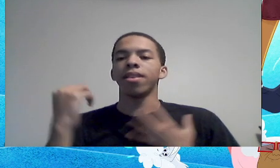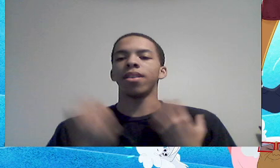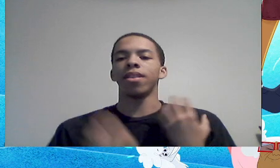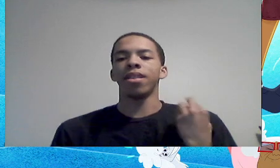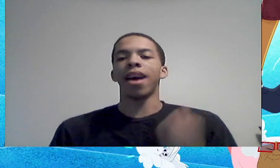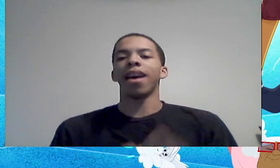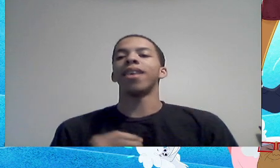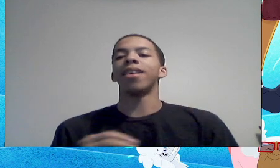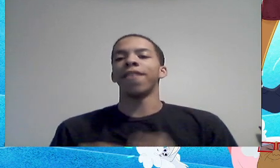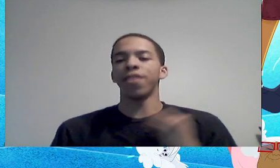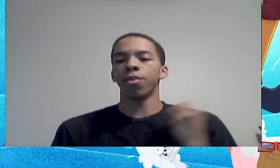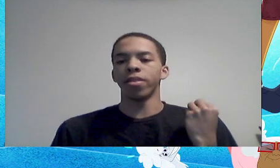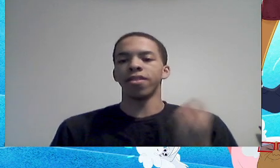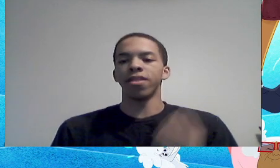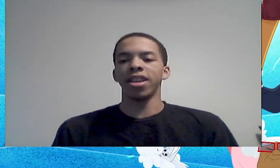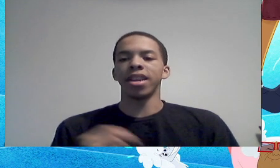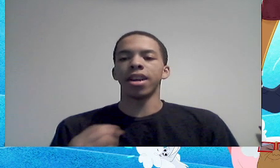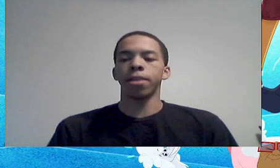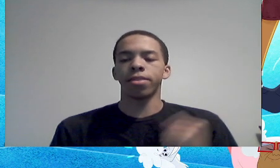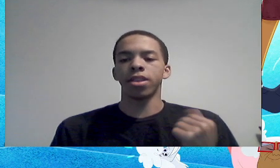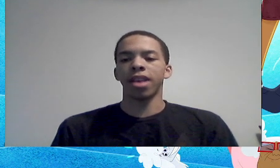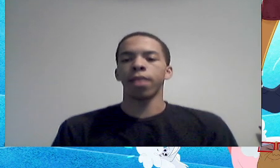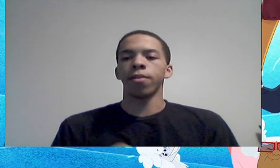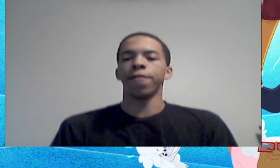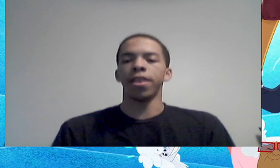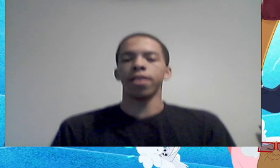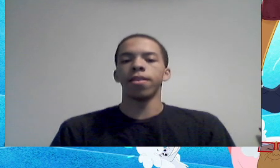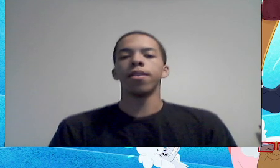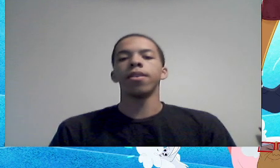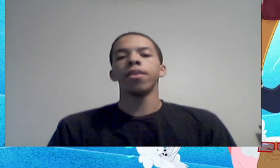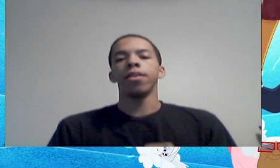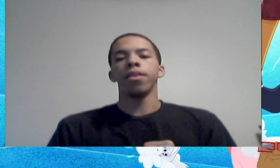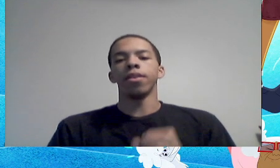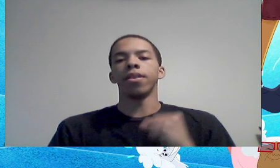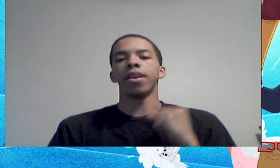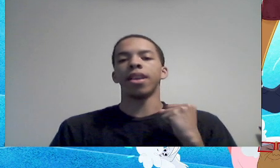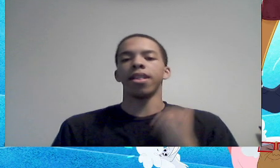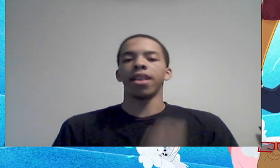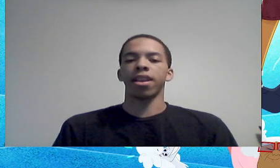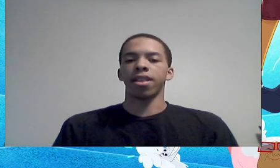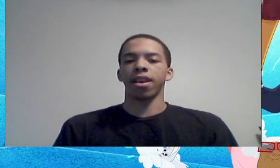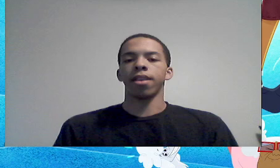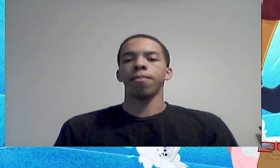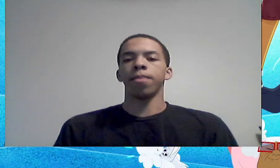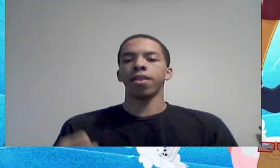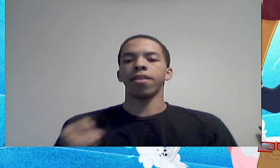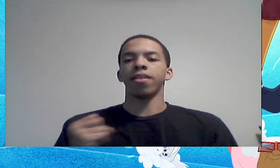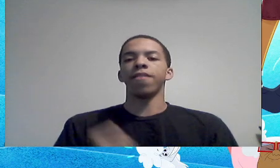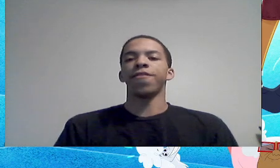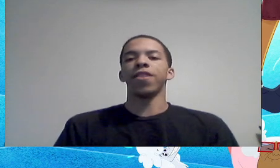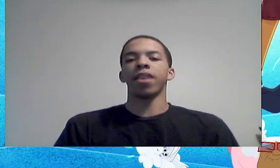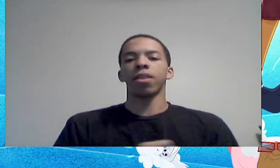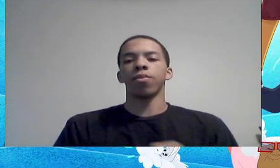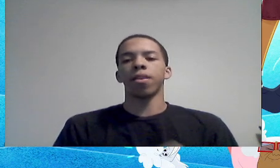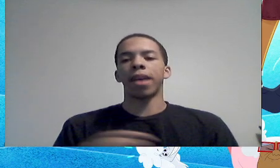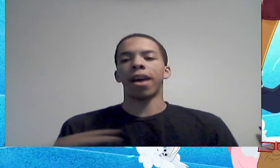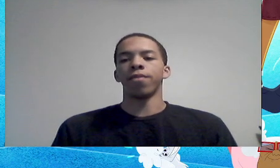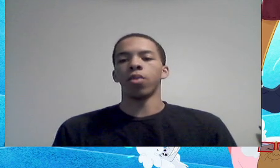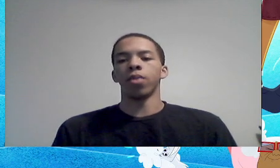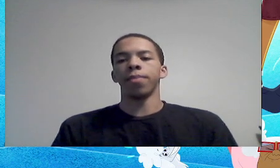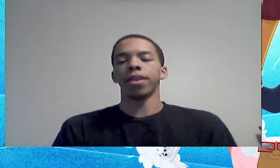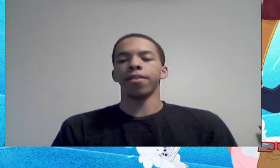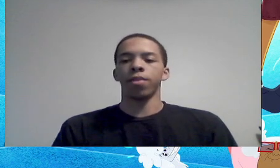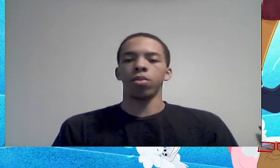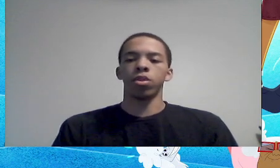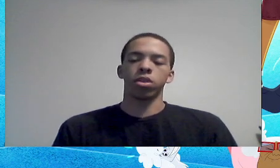in, that, I feel, was leading up to that reveal, feel, and I like that, because it didn't feel like it was coming